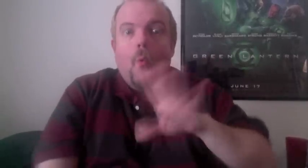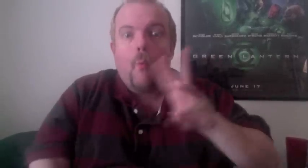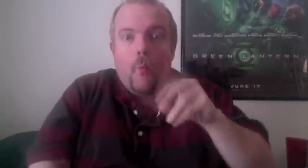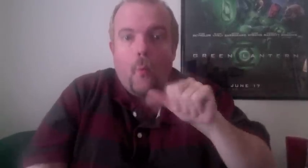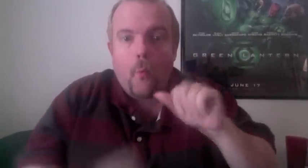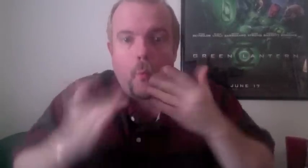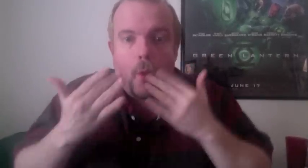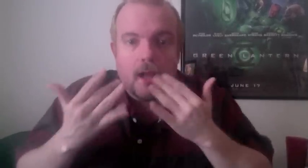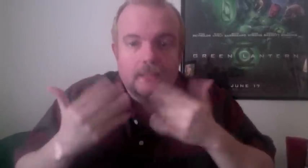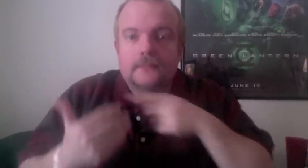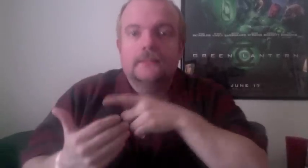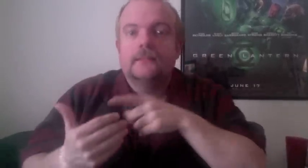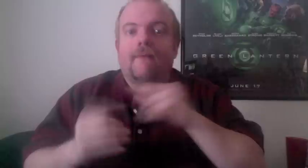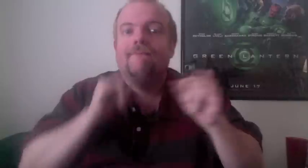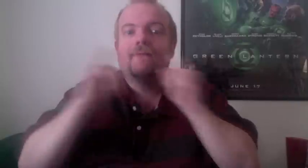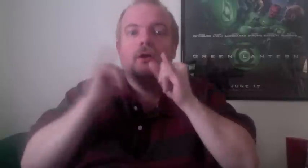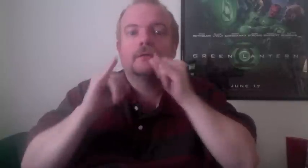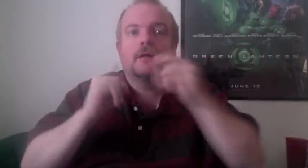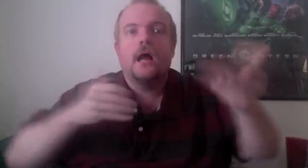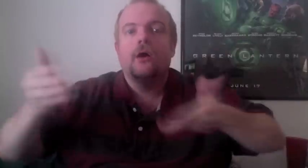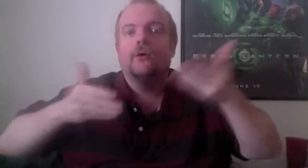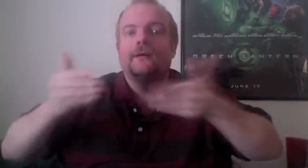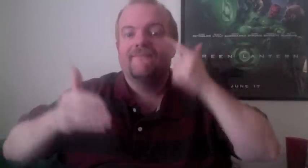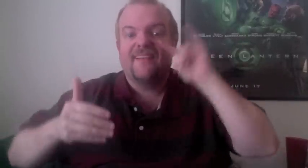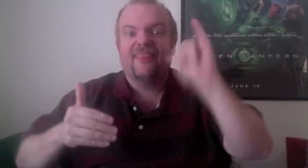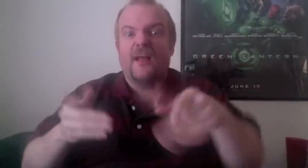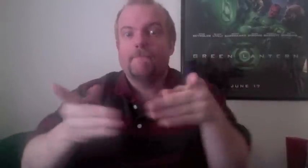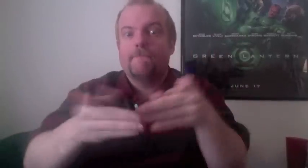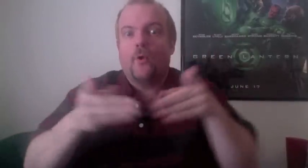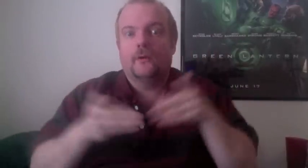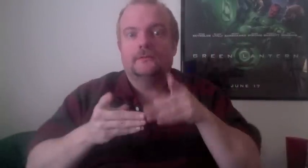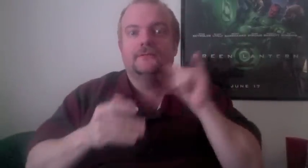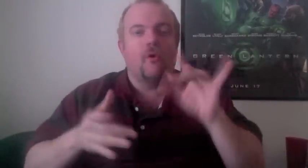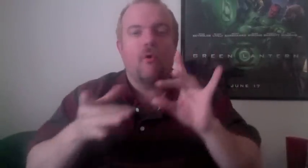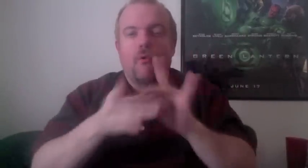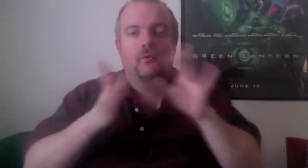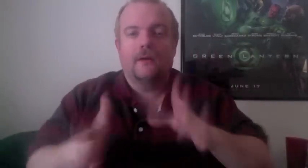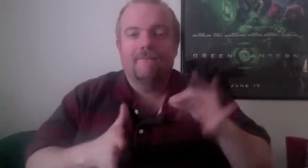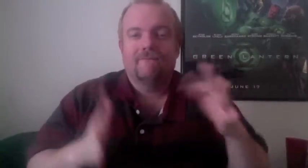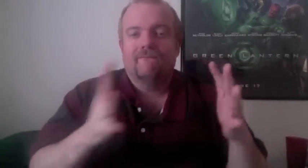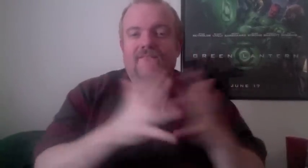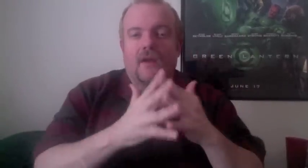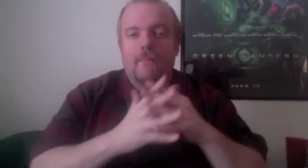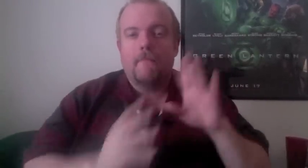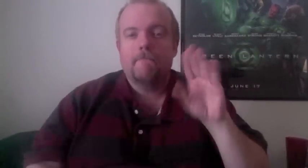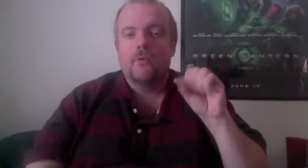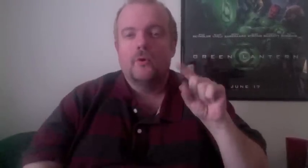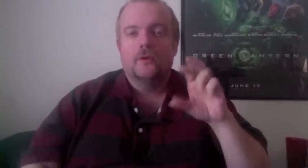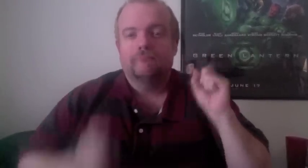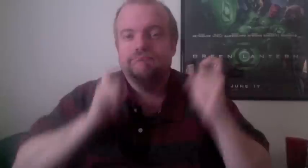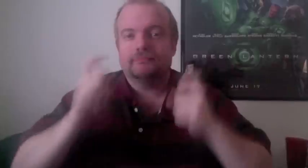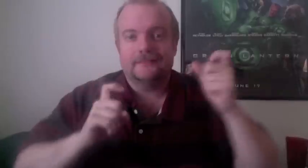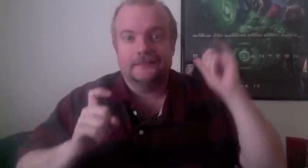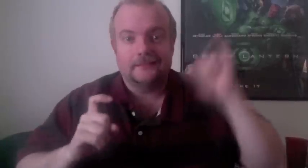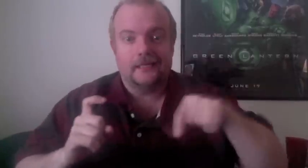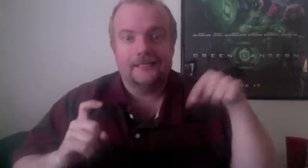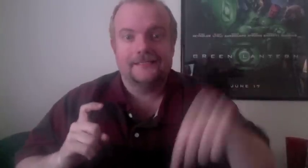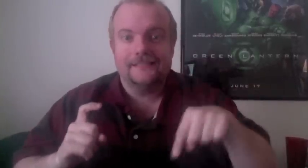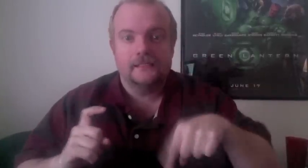wants to harm us. When we do see it, we tell each other. We kind of know that we're not, like, losing it. It's pretty scary, actually, thinking that